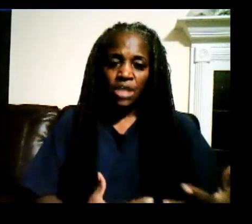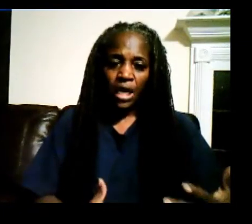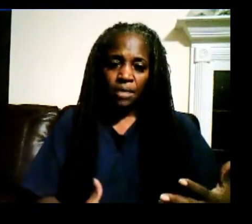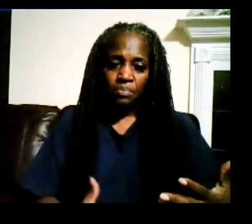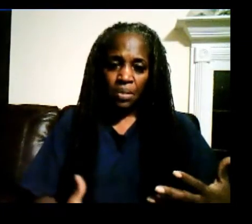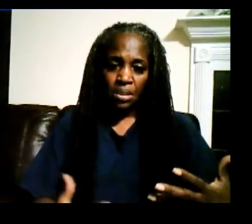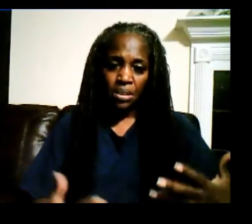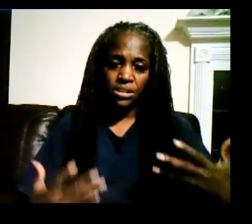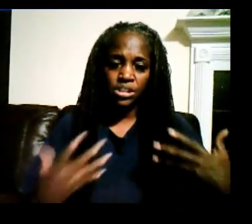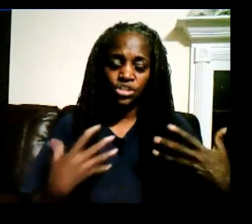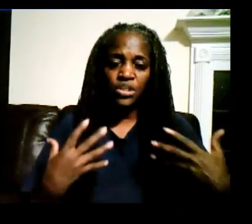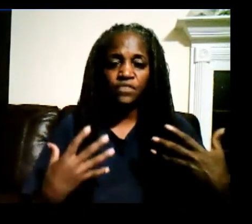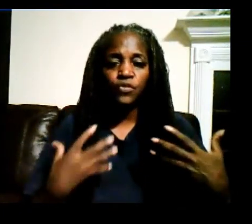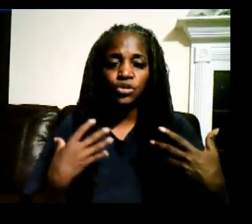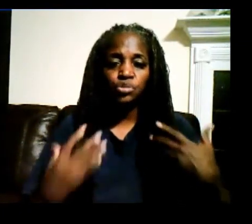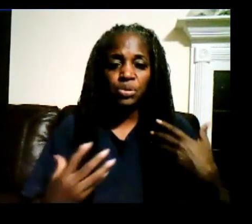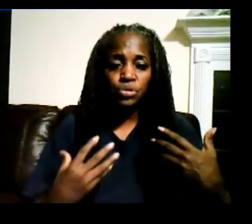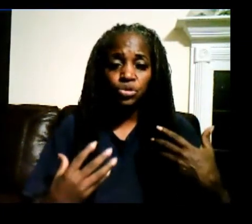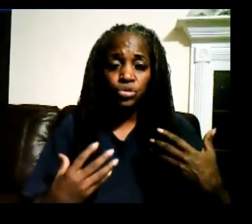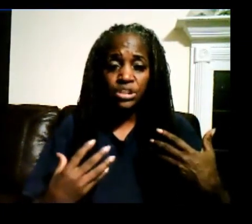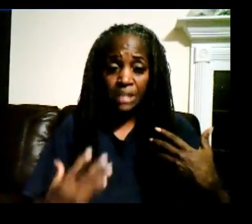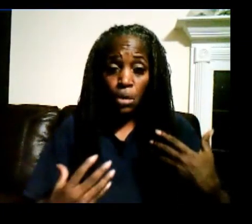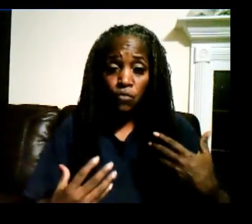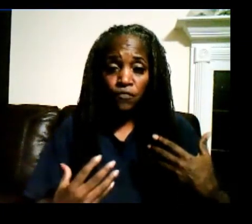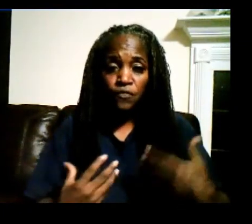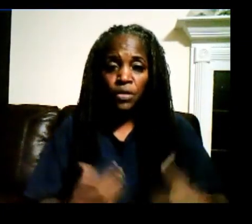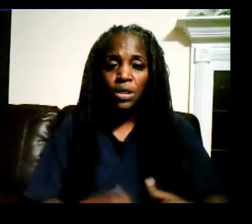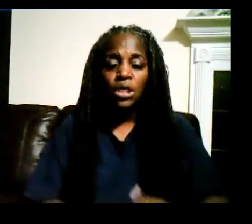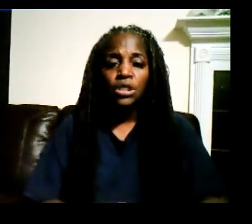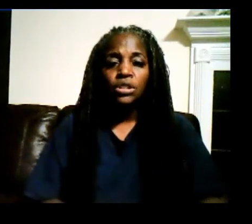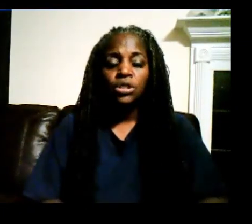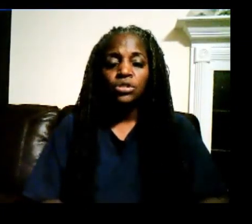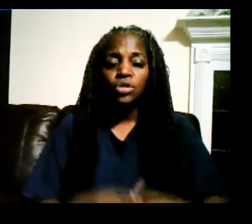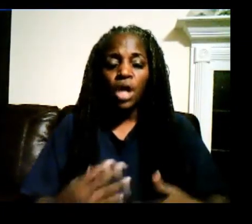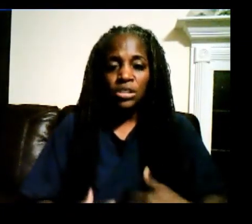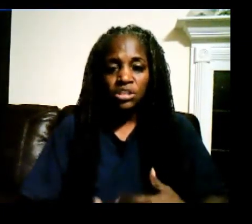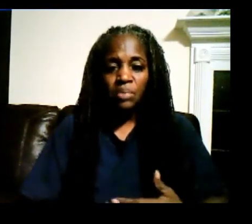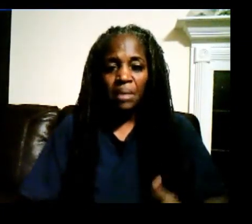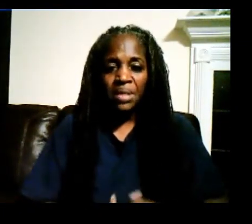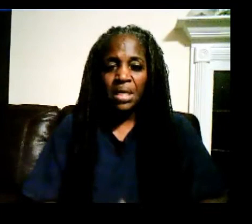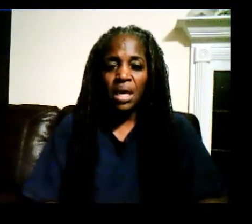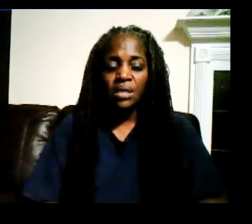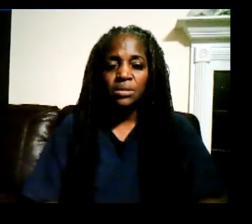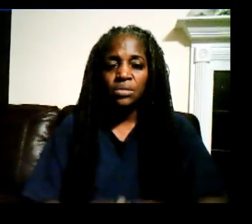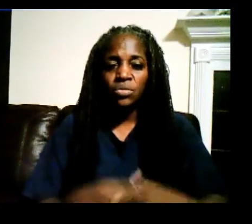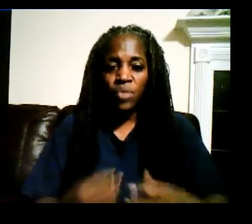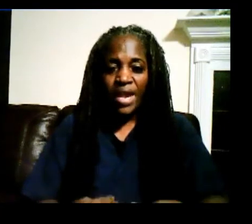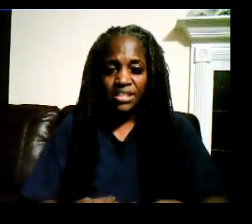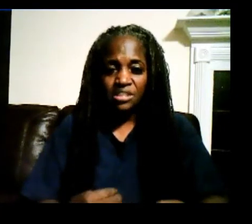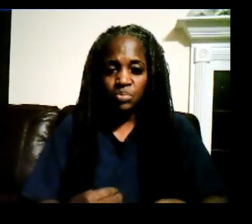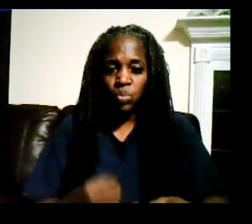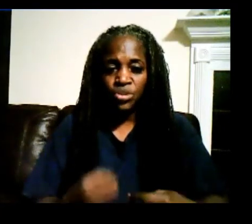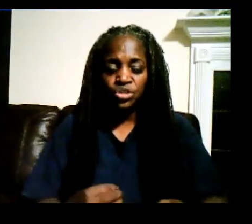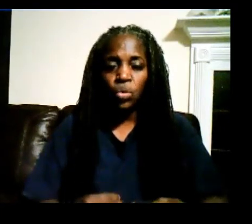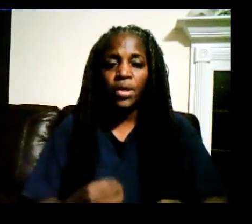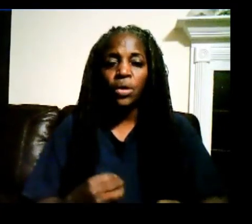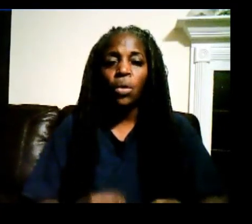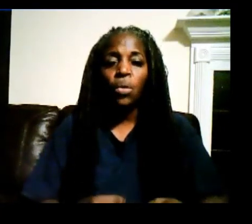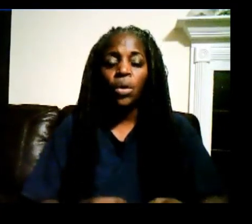type situation for your spiritual self. Your conscious mind may not grasp what's going on,